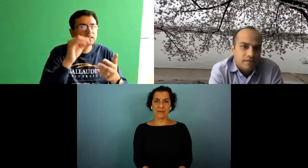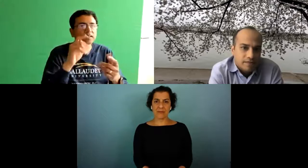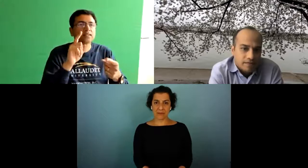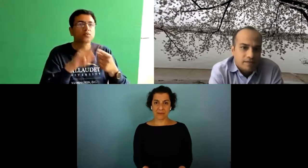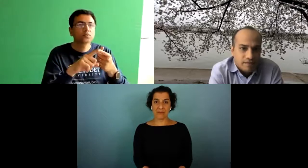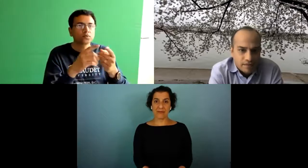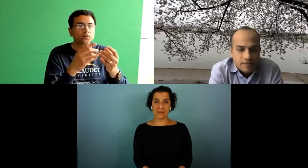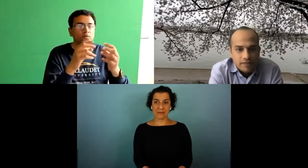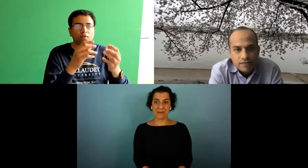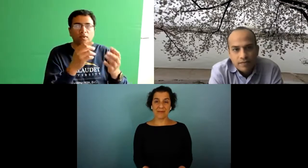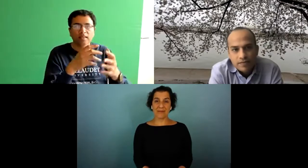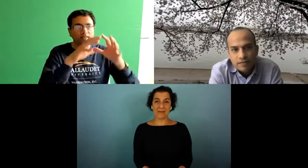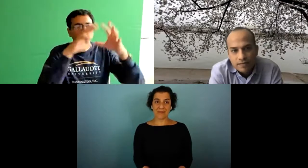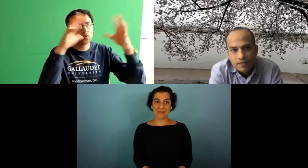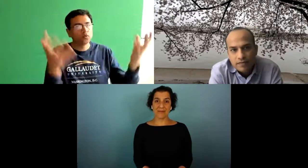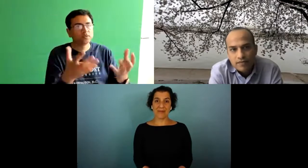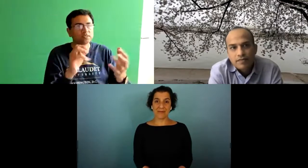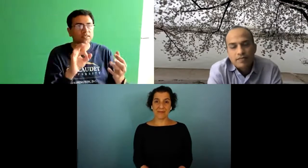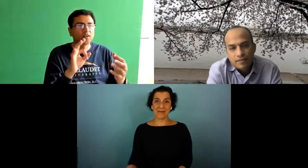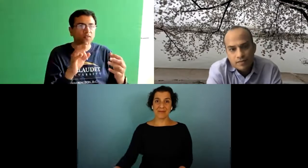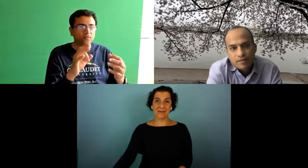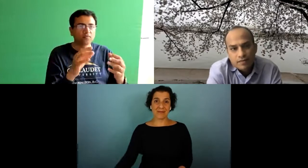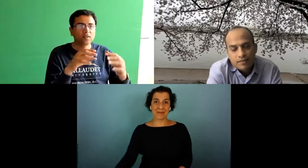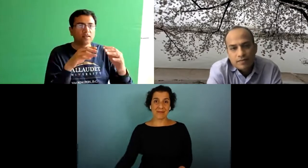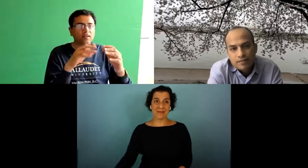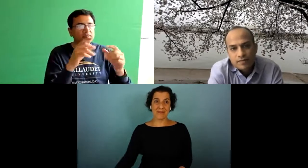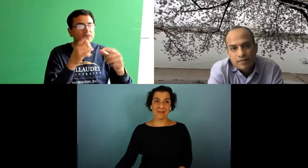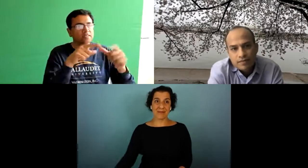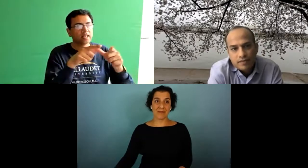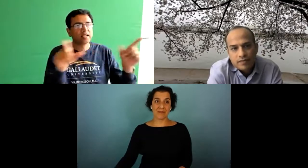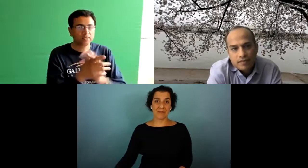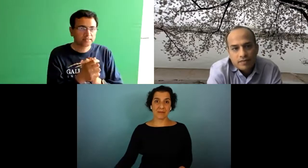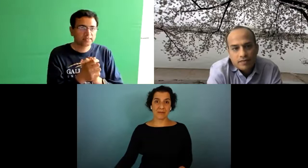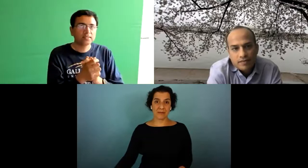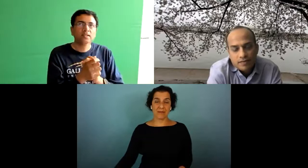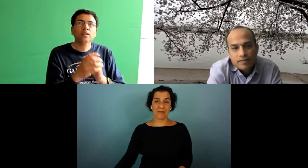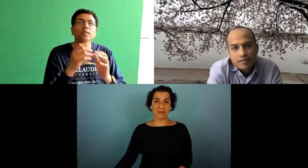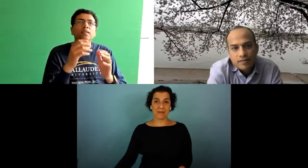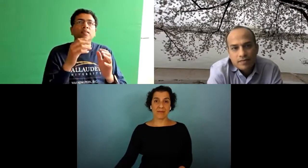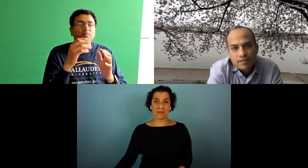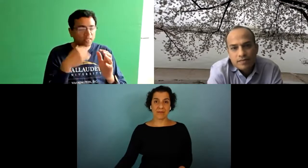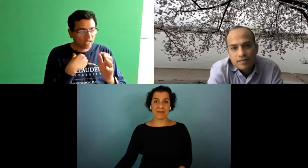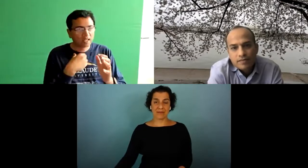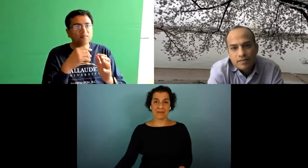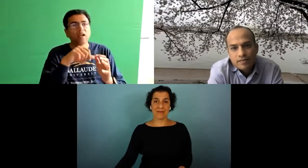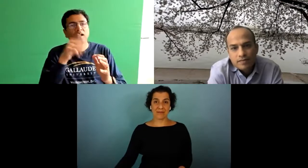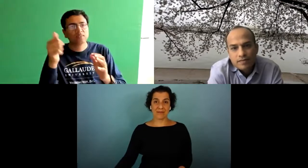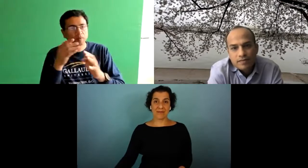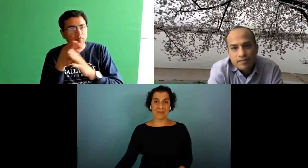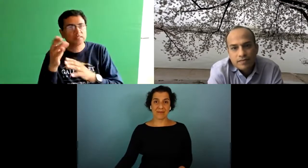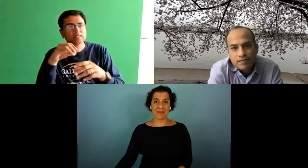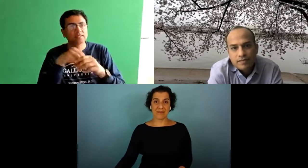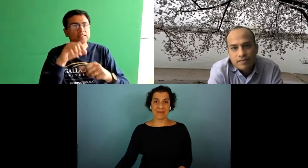area where you can apply skills related to machine learning to the whole set of sign language research